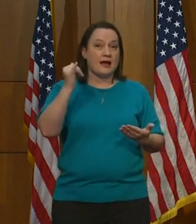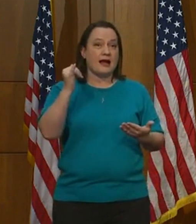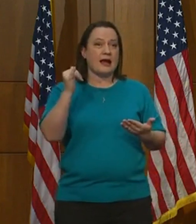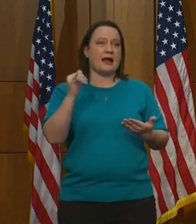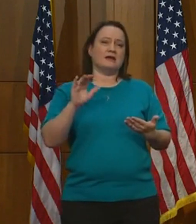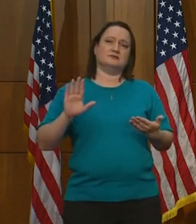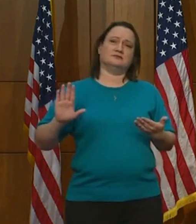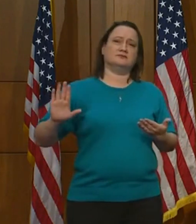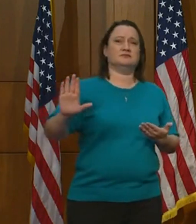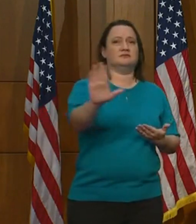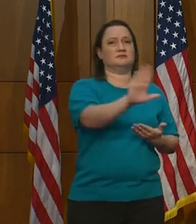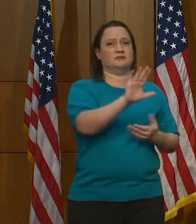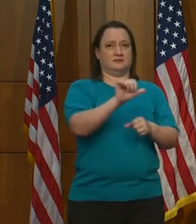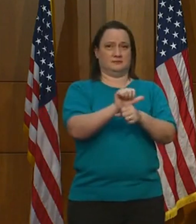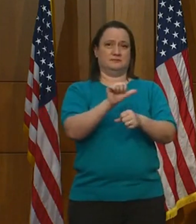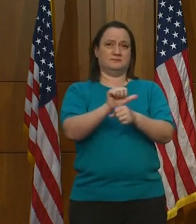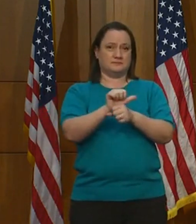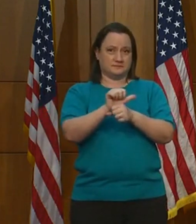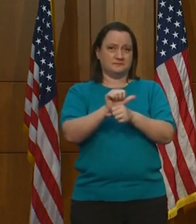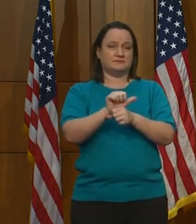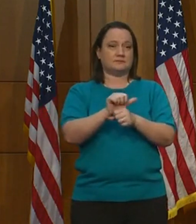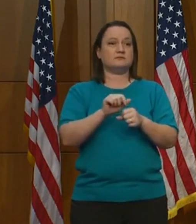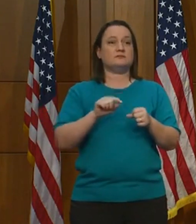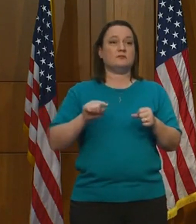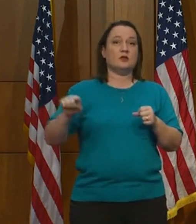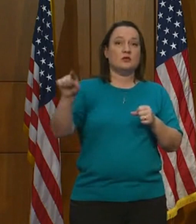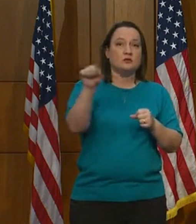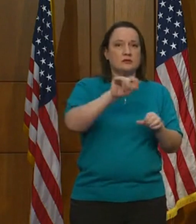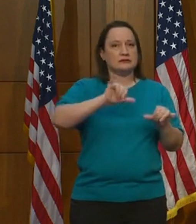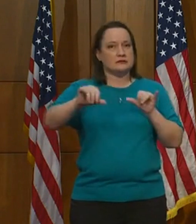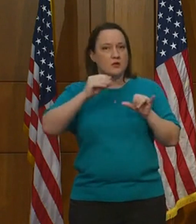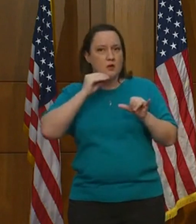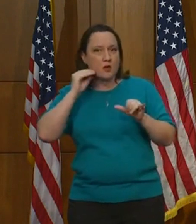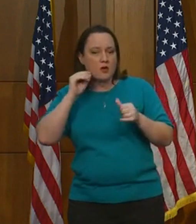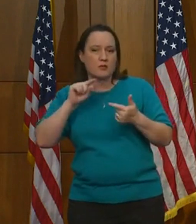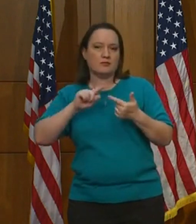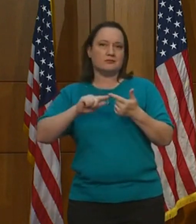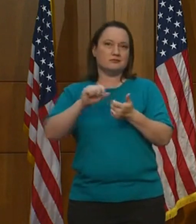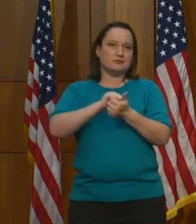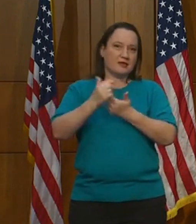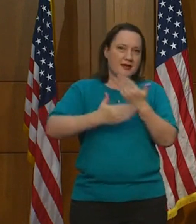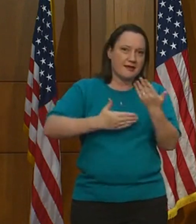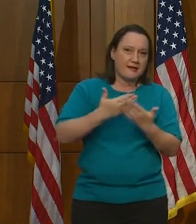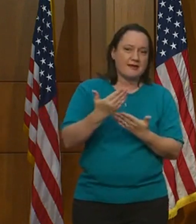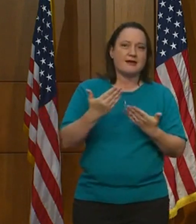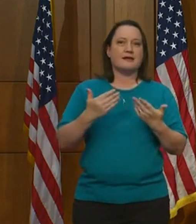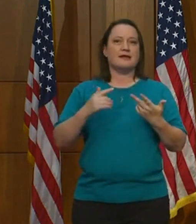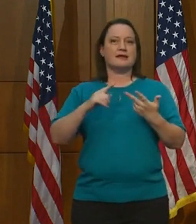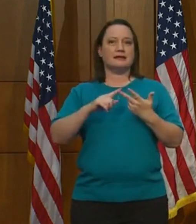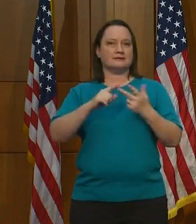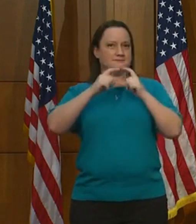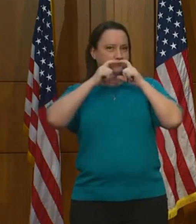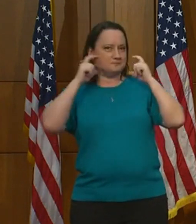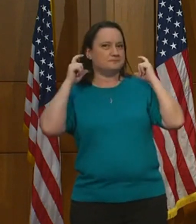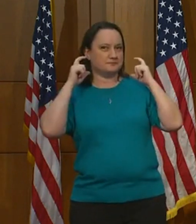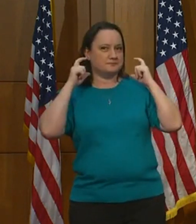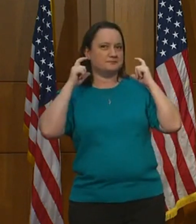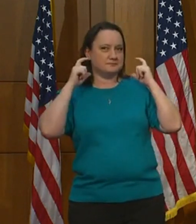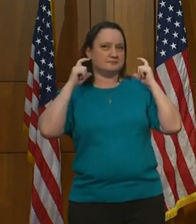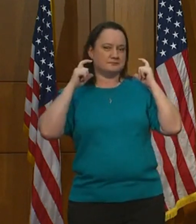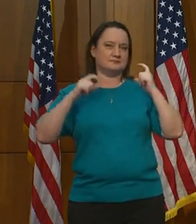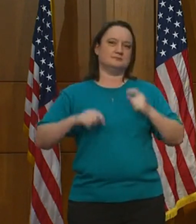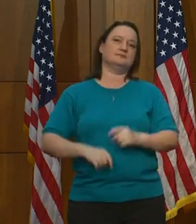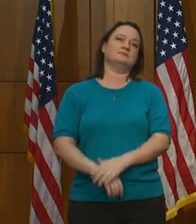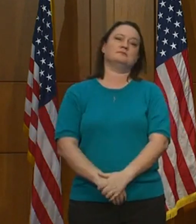all of you. You have helped by staying home, washing your hands, and wearing face coverings.